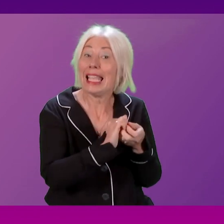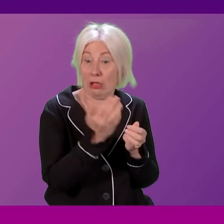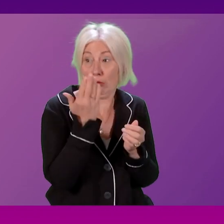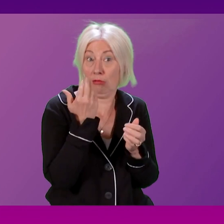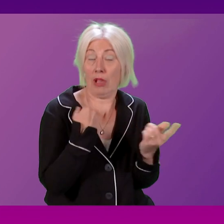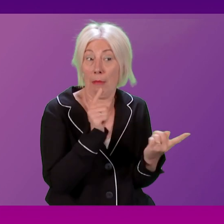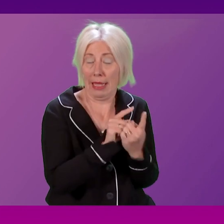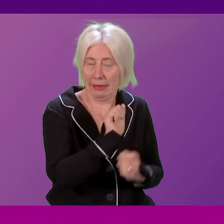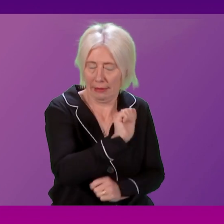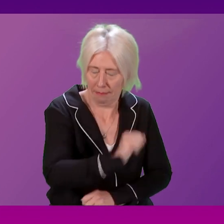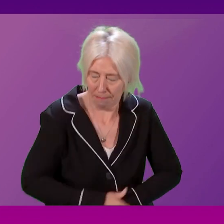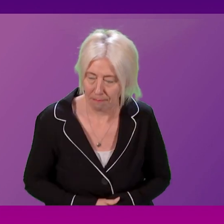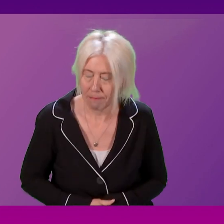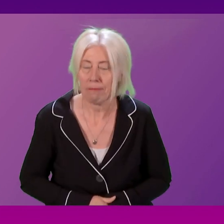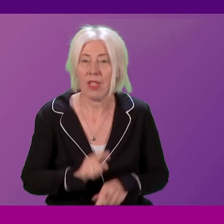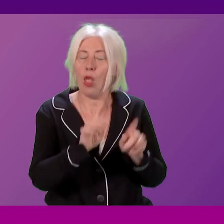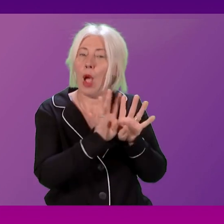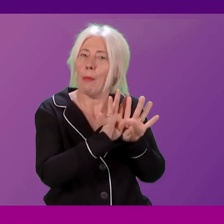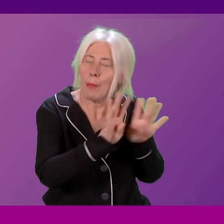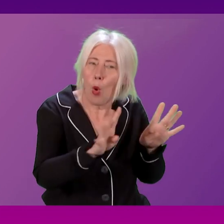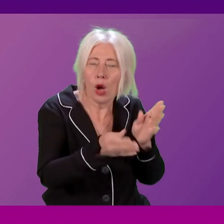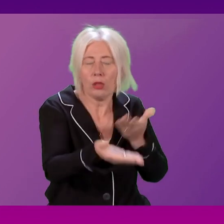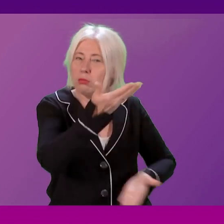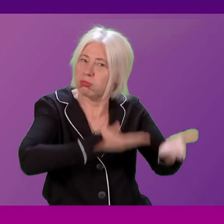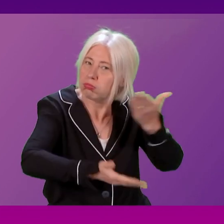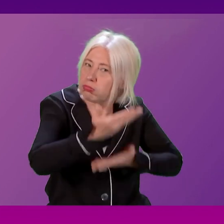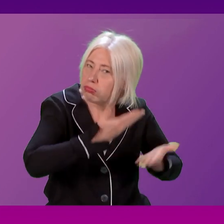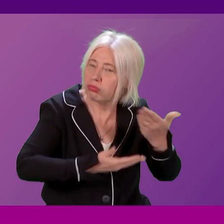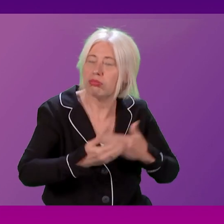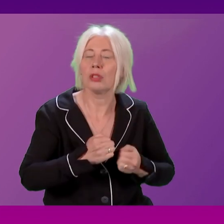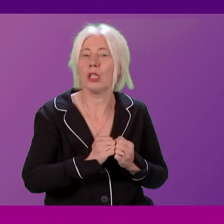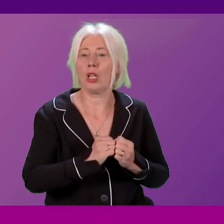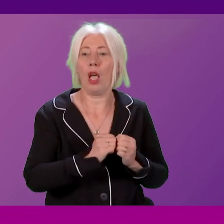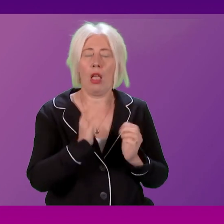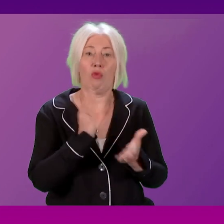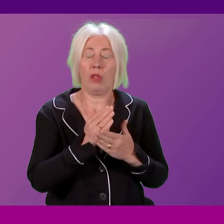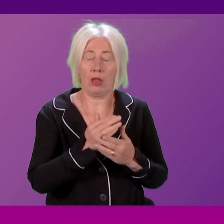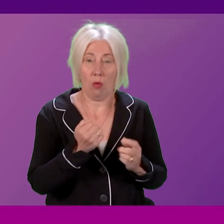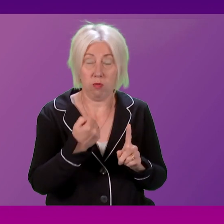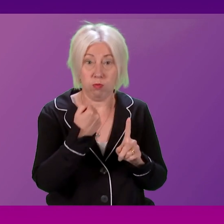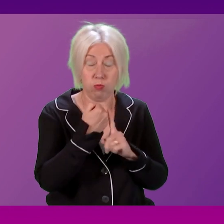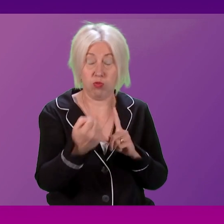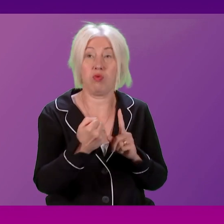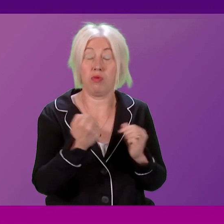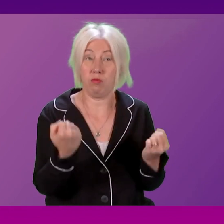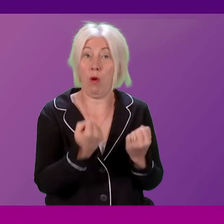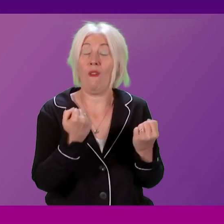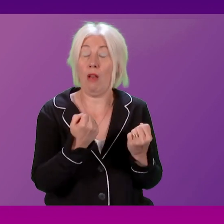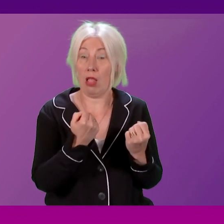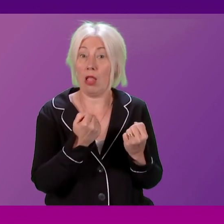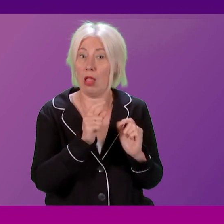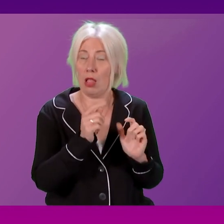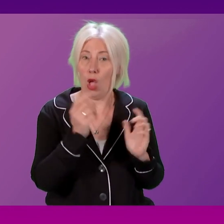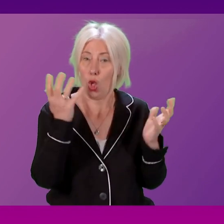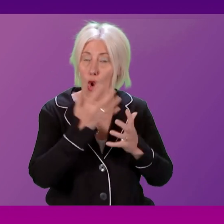the members of the Board of the Glasgow Disability Alliance and Tresser Burke, who very powerfully over the years has articulated the